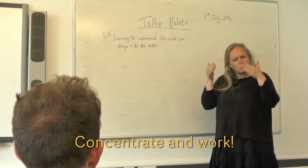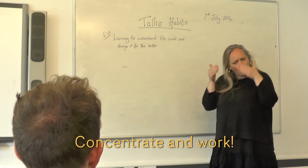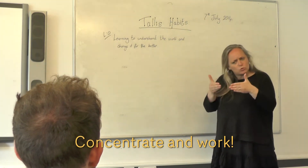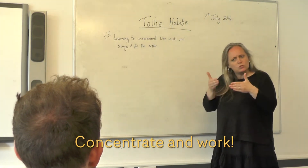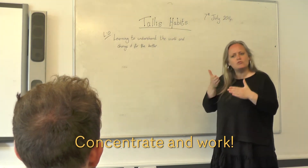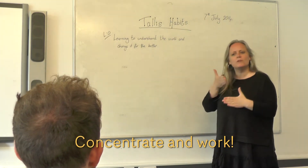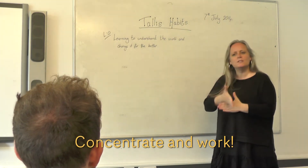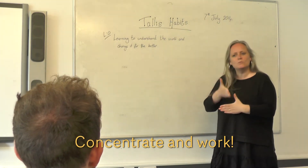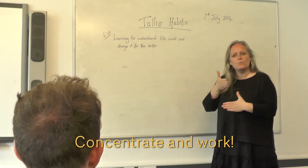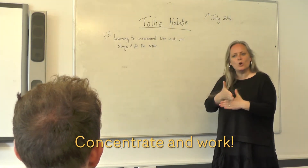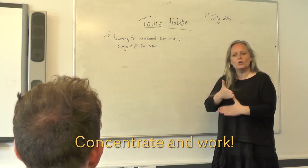concentrate and work.